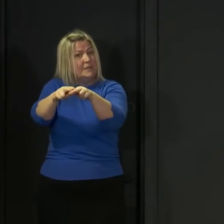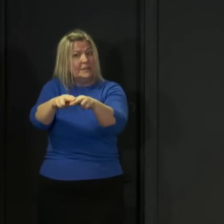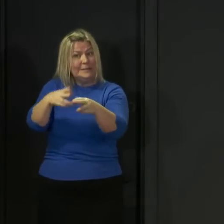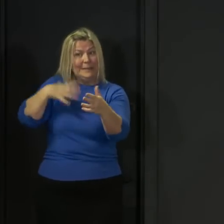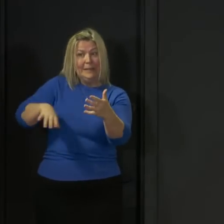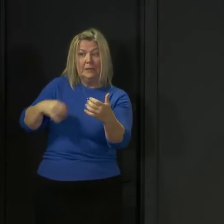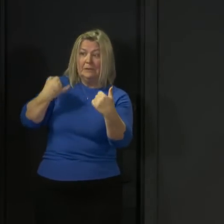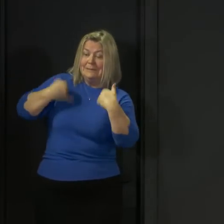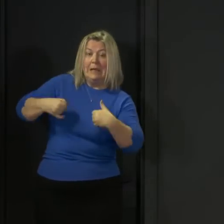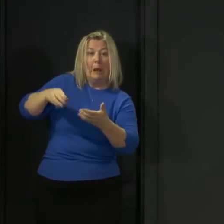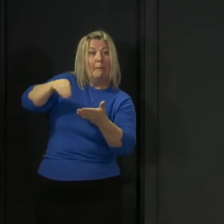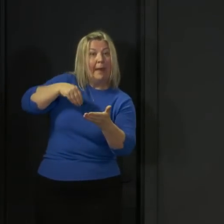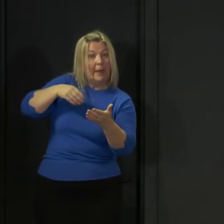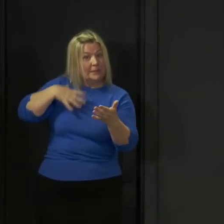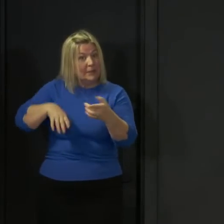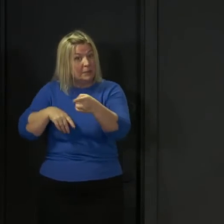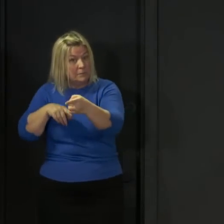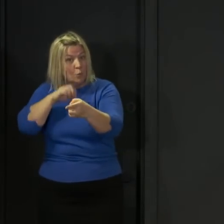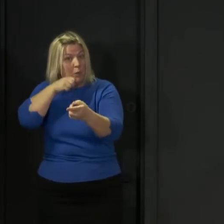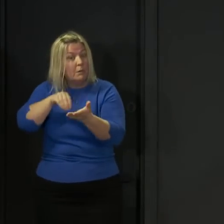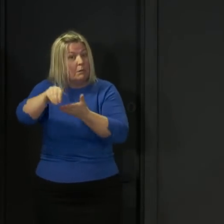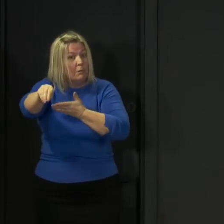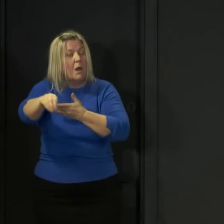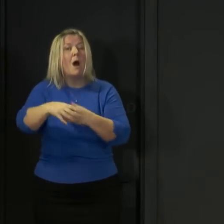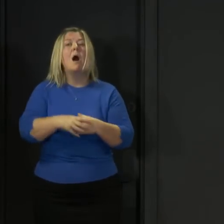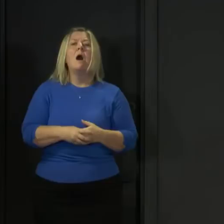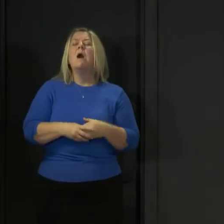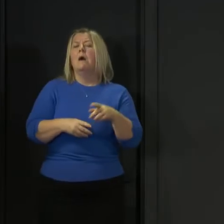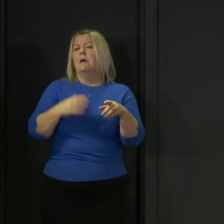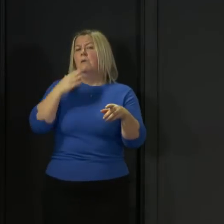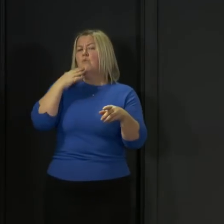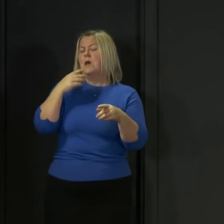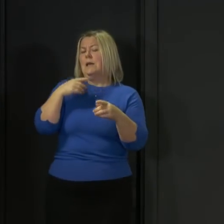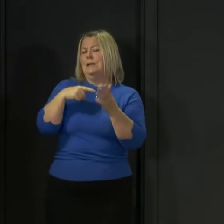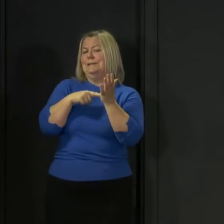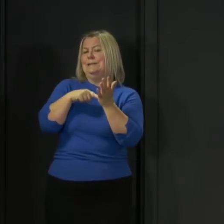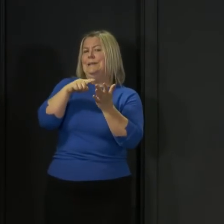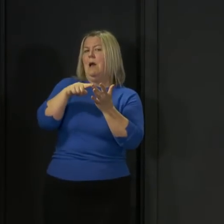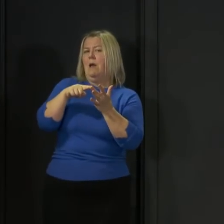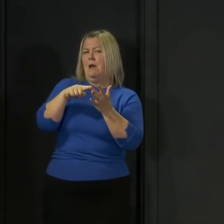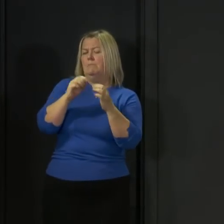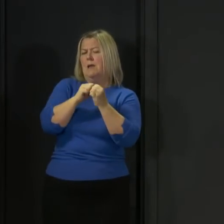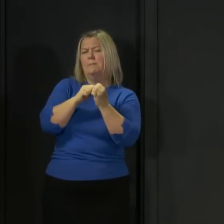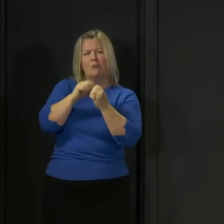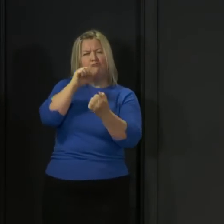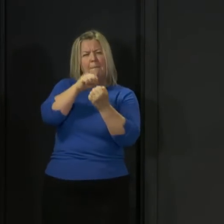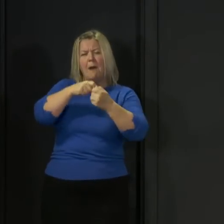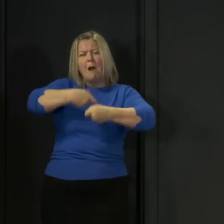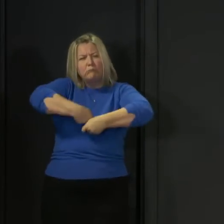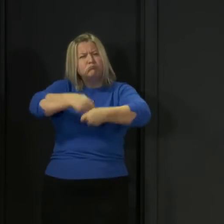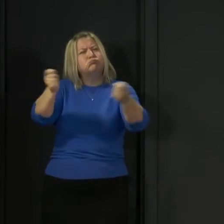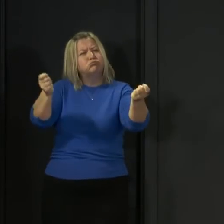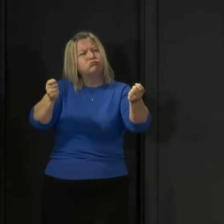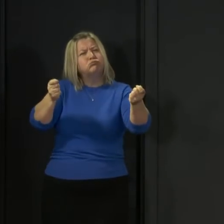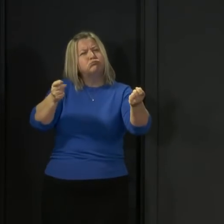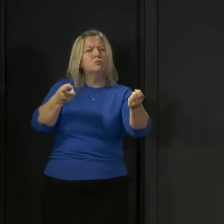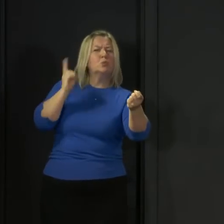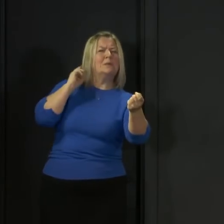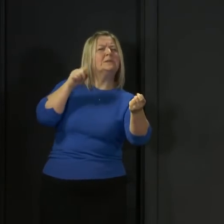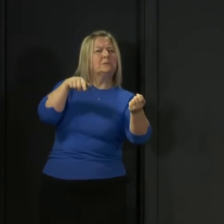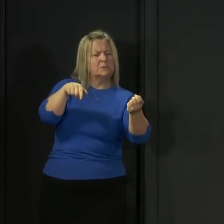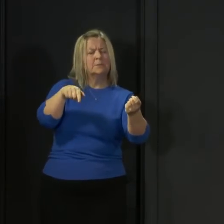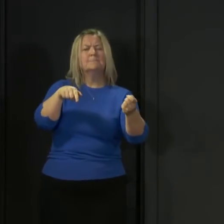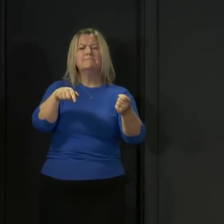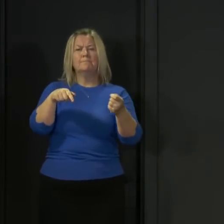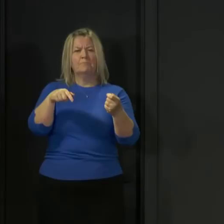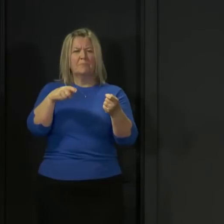at all of that. When we published the test, trace, isolate support paper a couple of weeks ago, we deliberately put a lot of focus on what that will